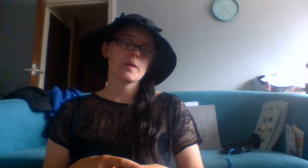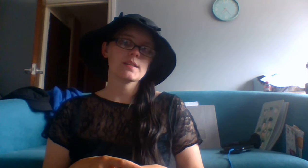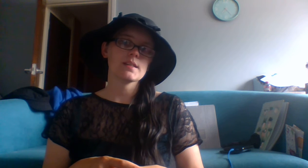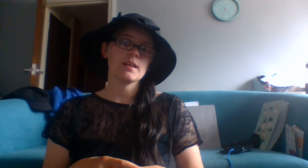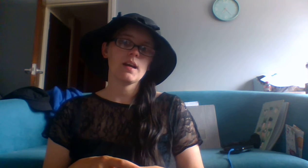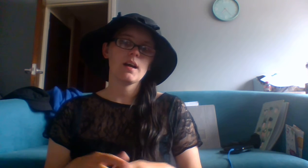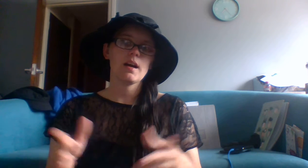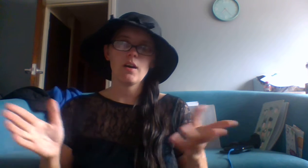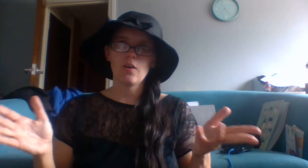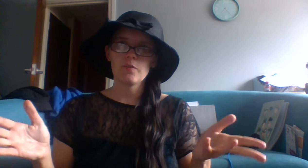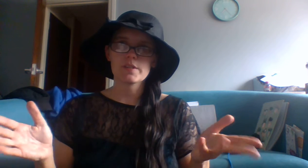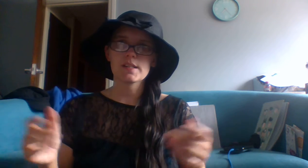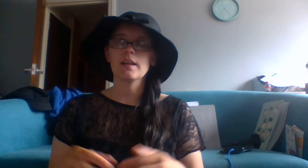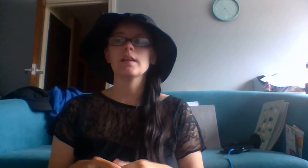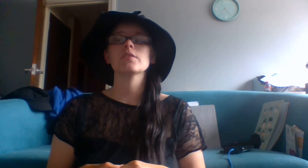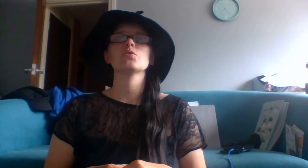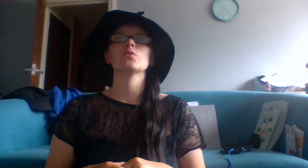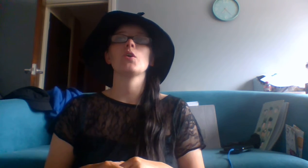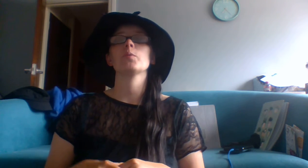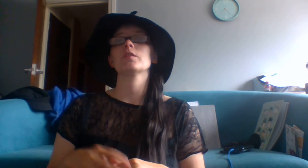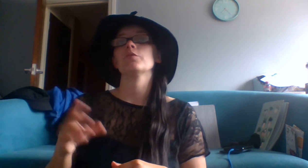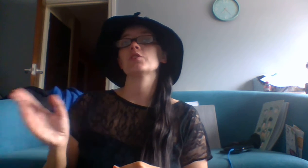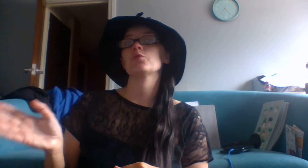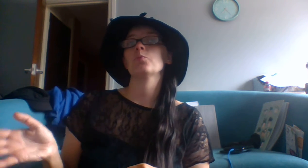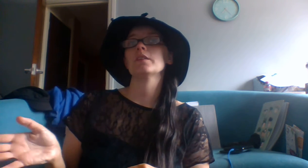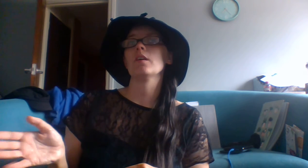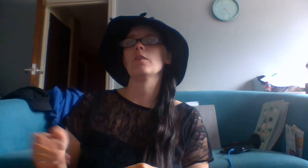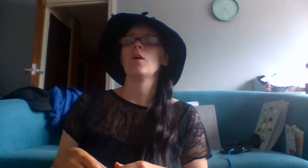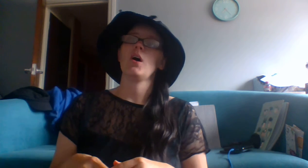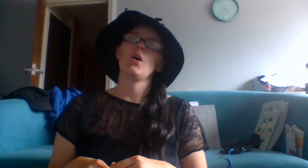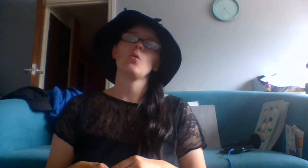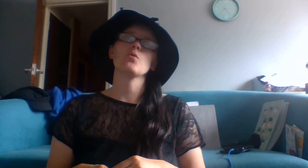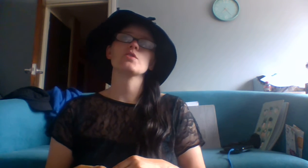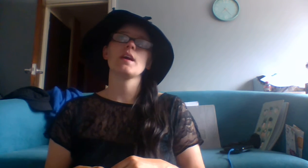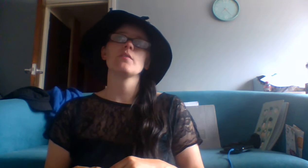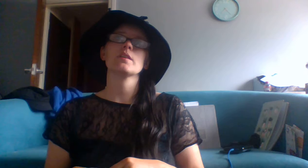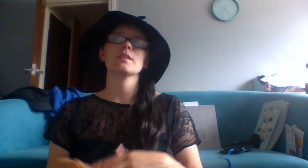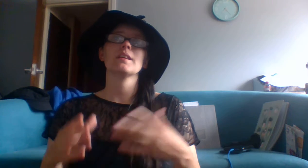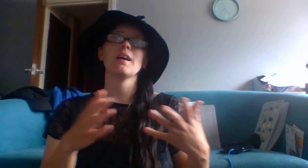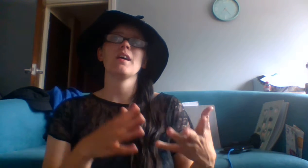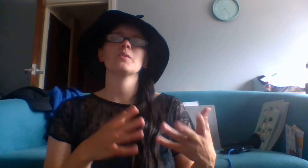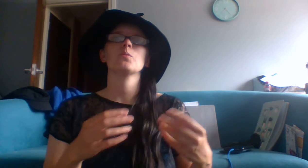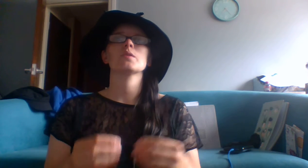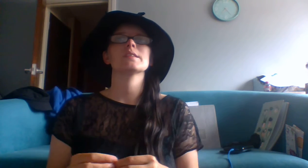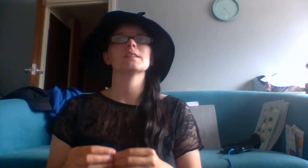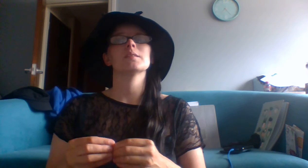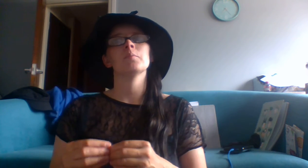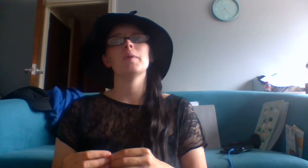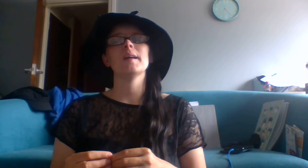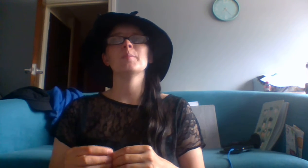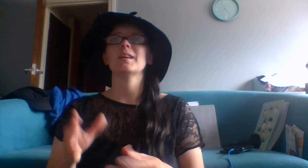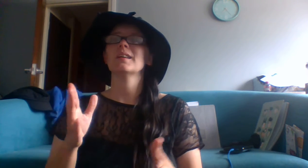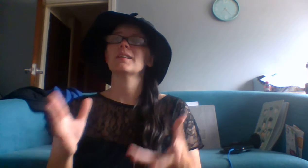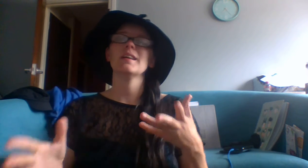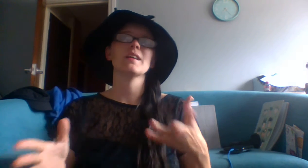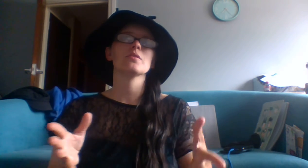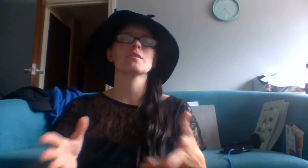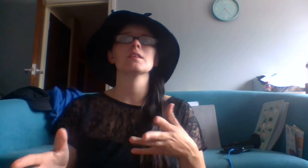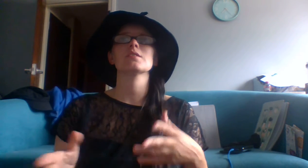Bessie, obviously, to go with the rich widow or to get rid of the unwanted baby. Either of these